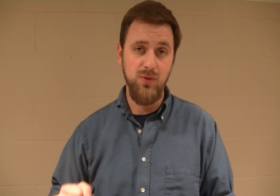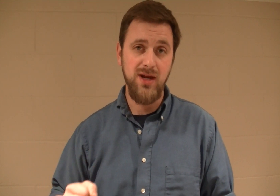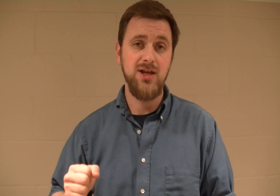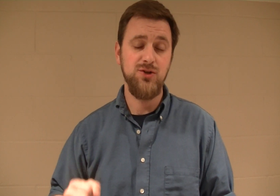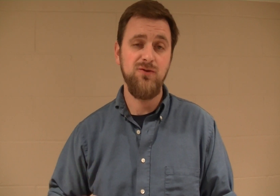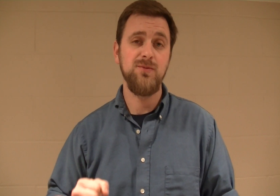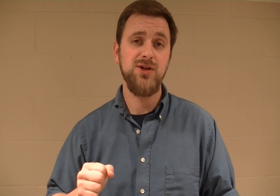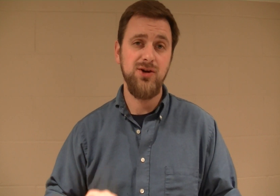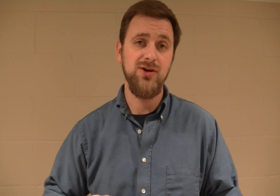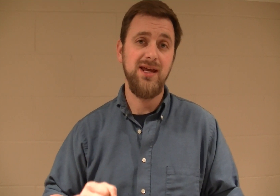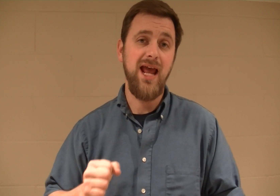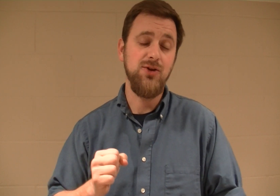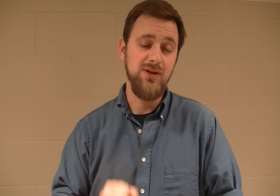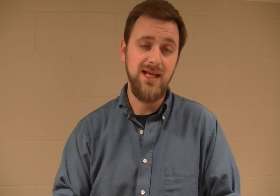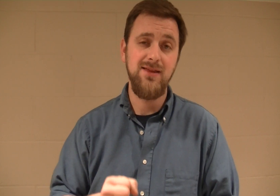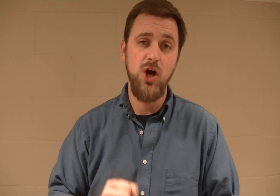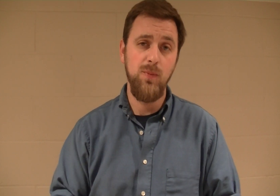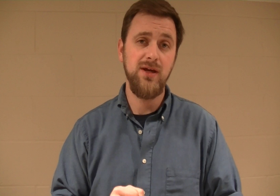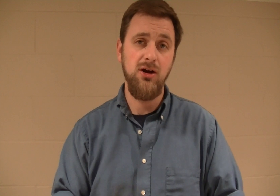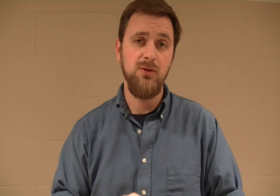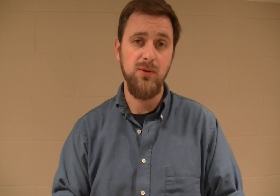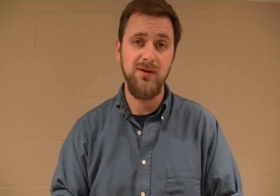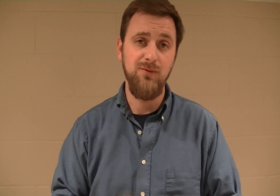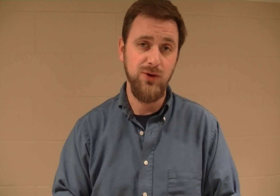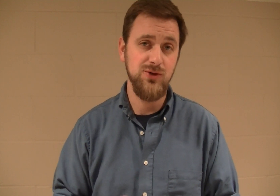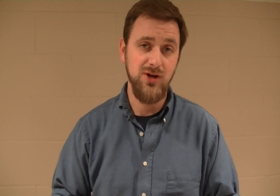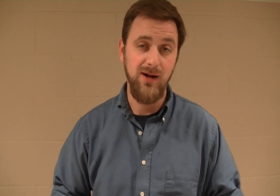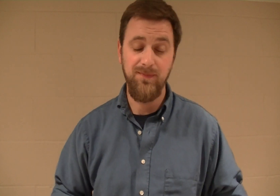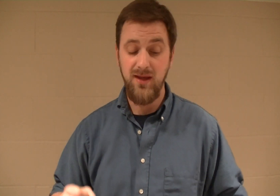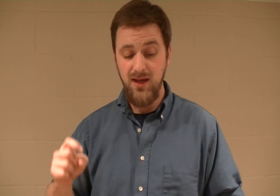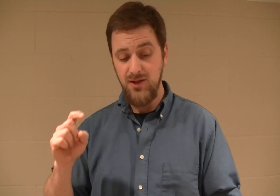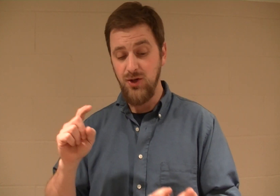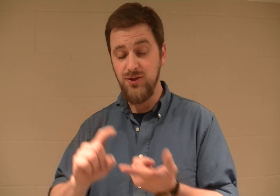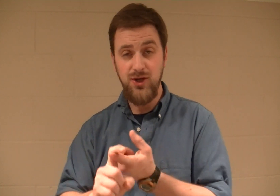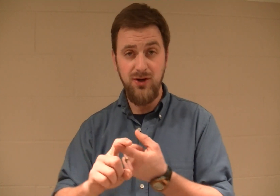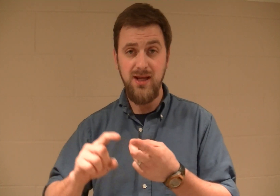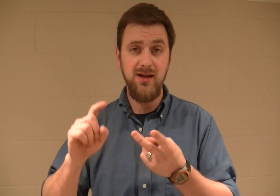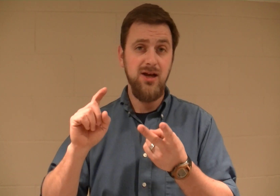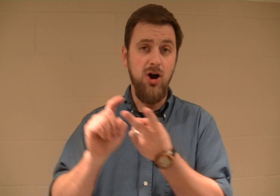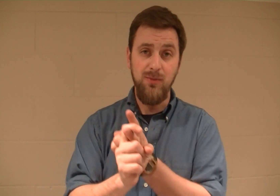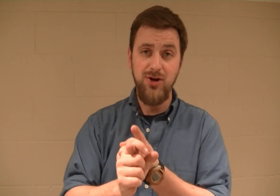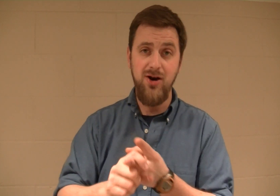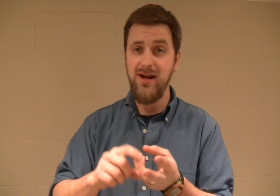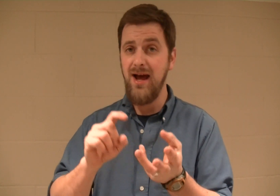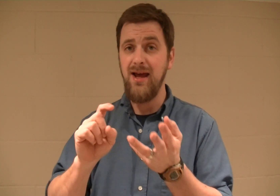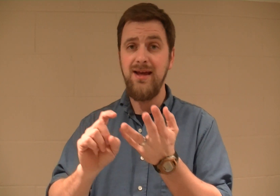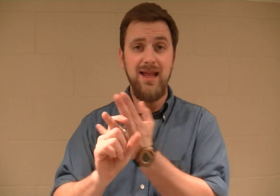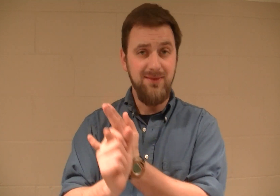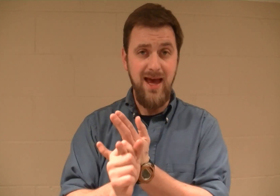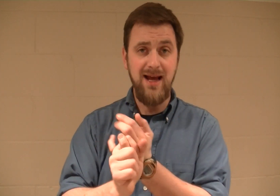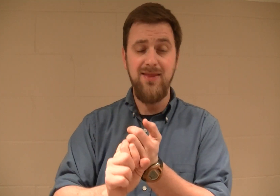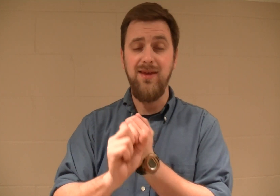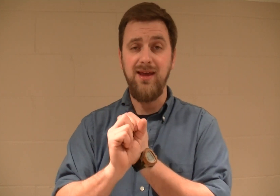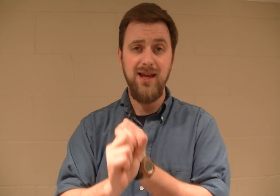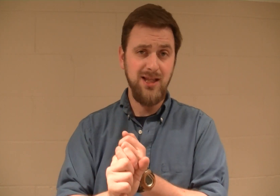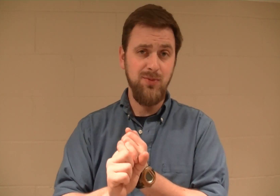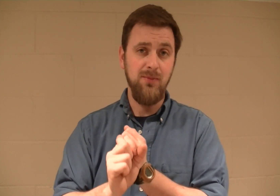working at uniform security, and you need the open carry permit for your job. So, security, armored car guy, that kind of thing. Get the permit.